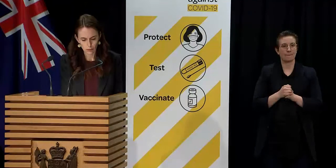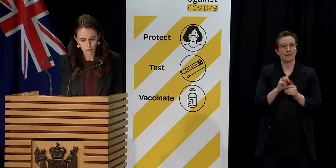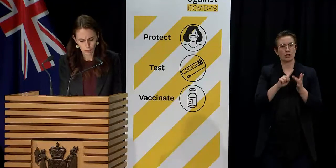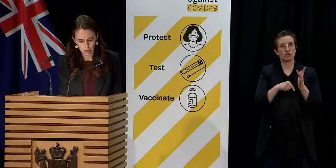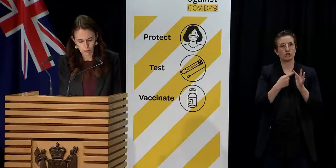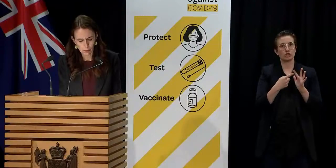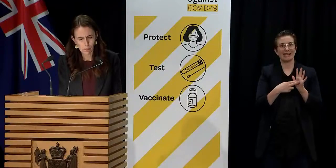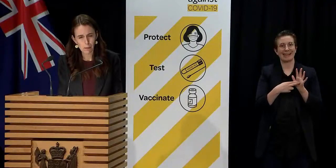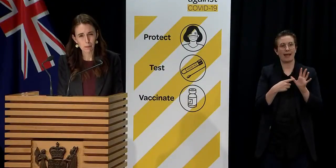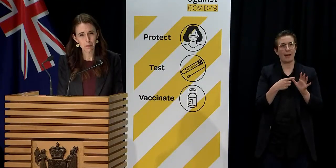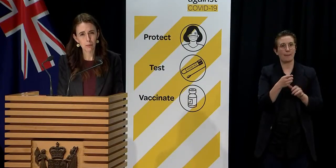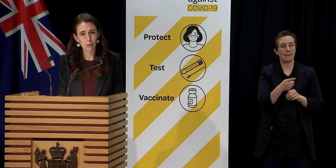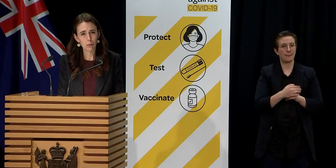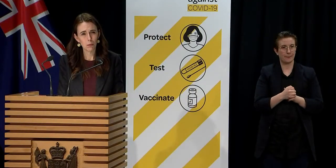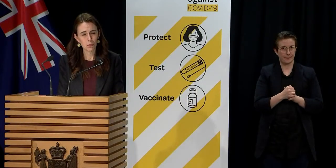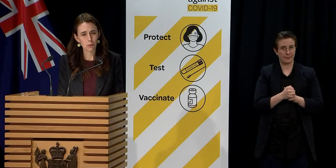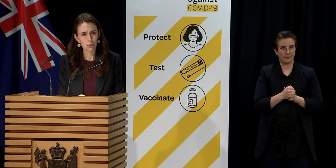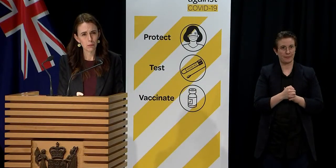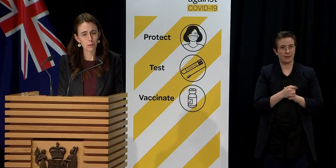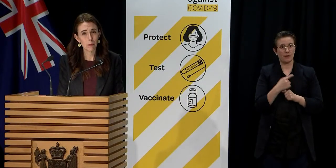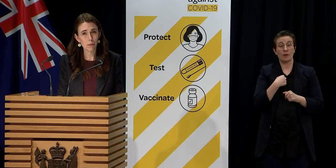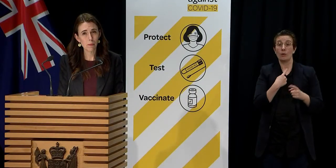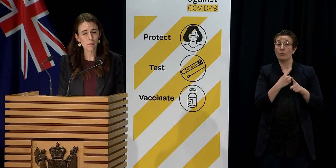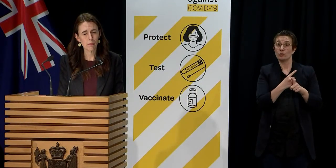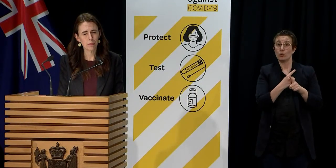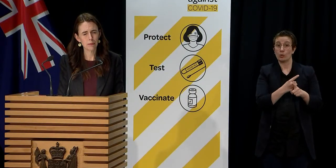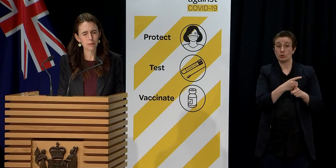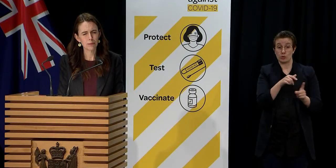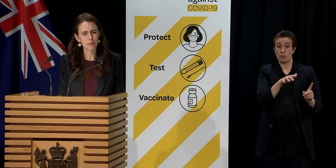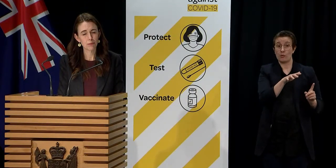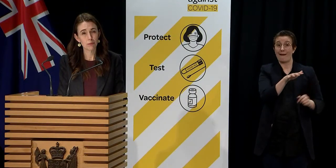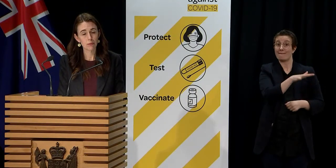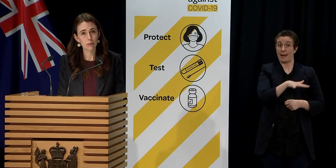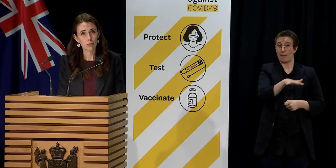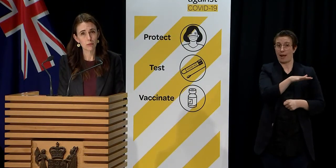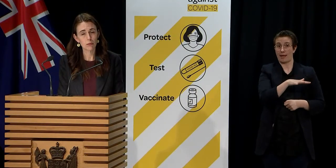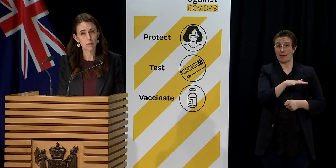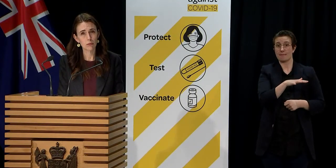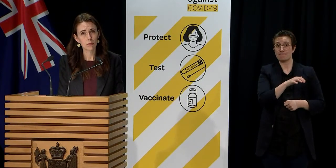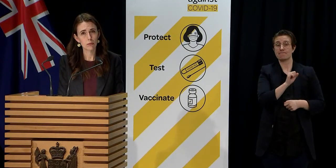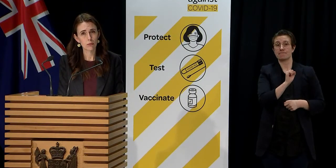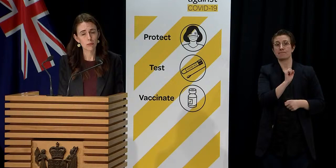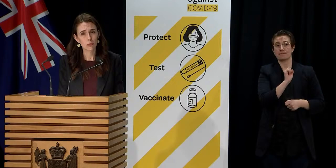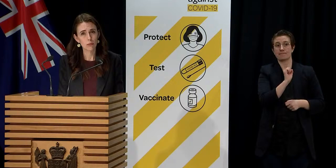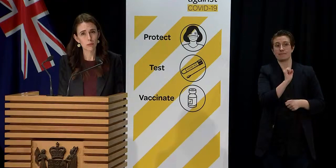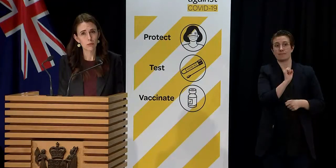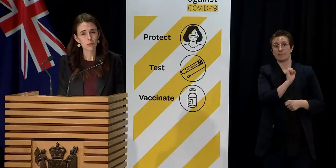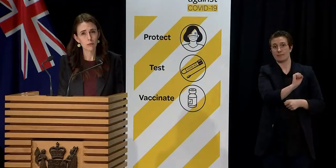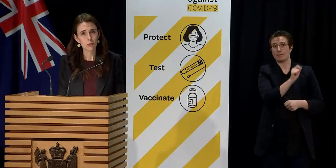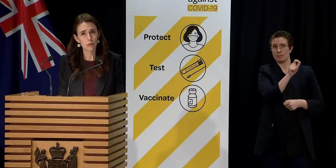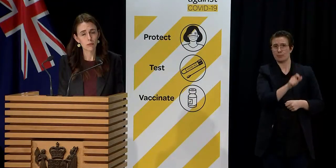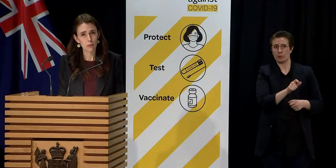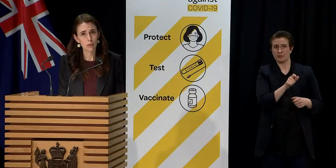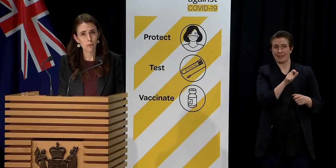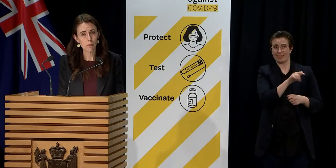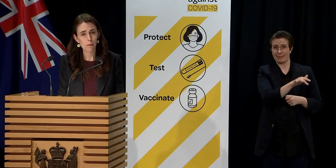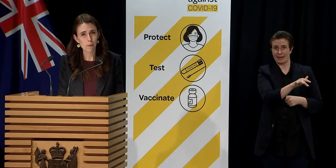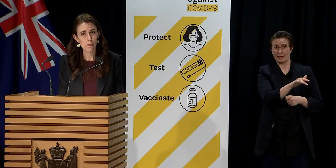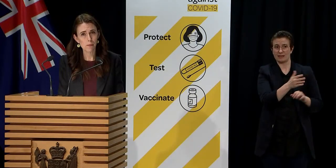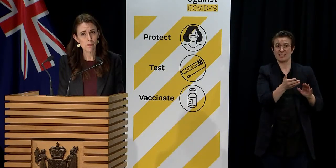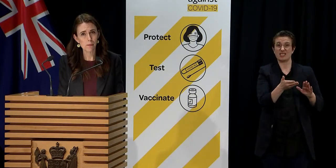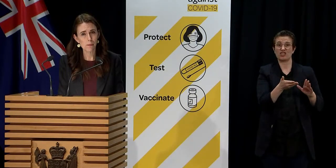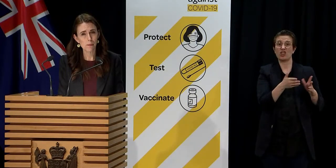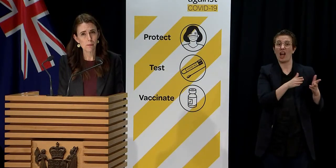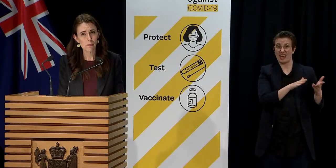the family of a man who is dying. His brother has been granted a humanitarian border exemption by the Ministry of